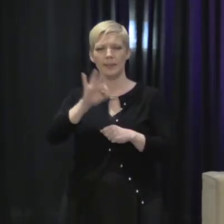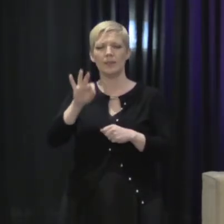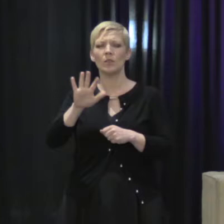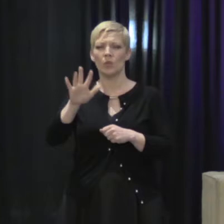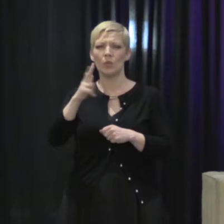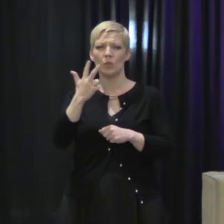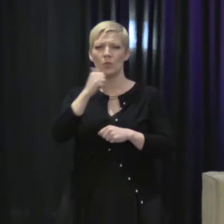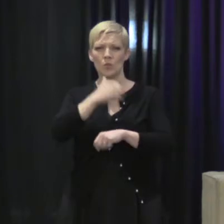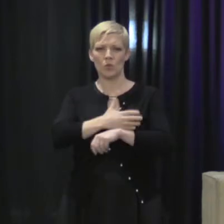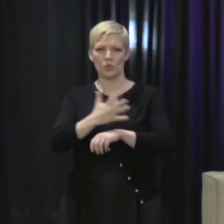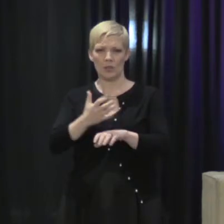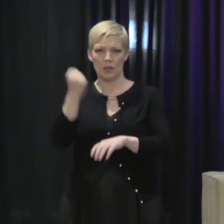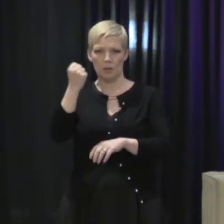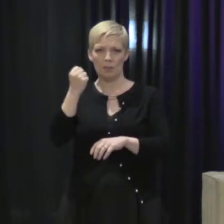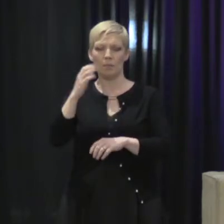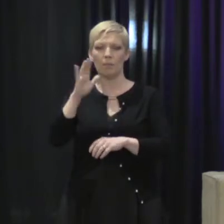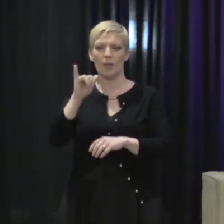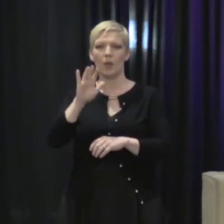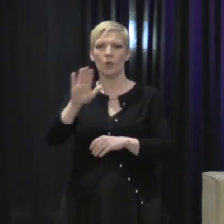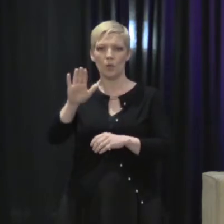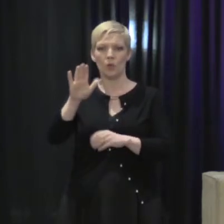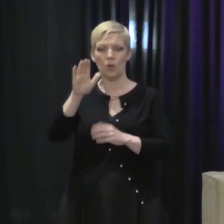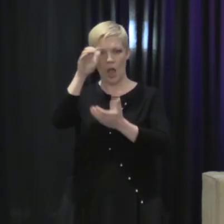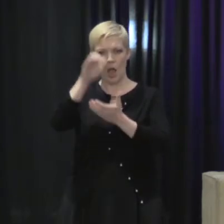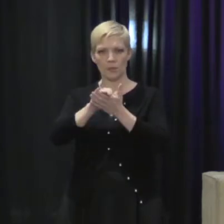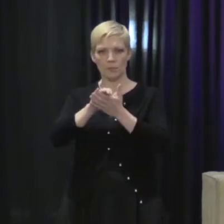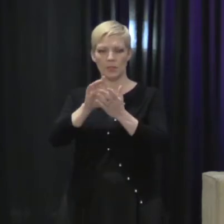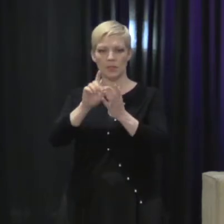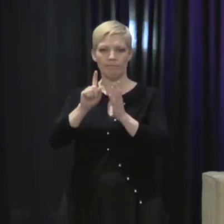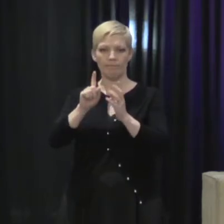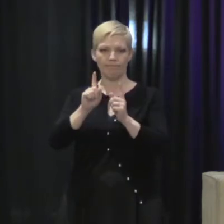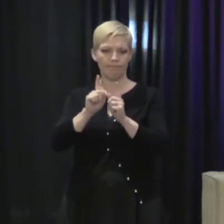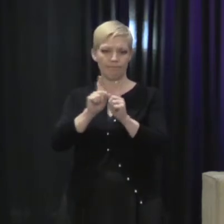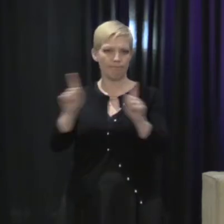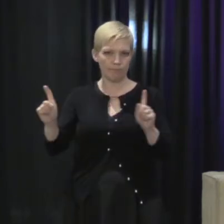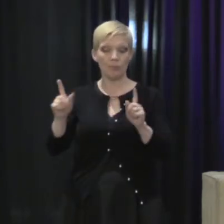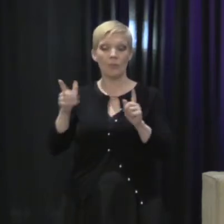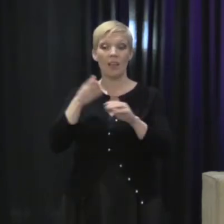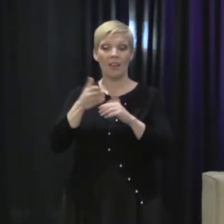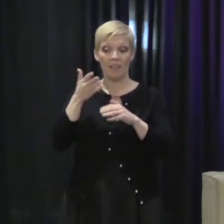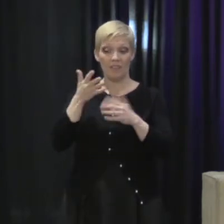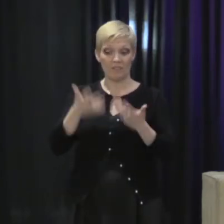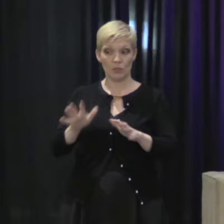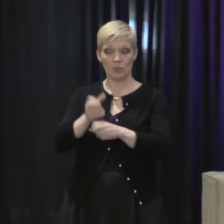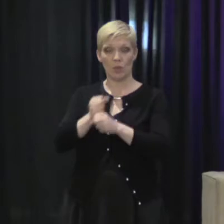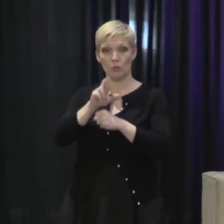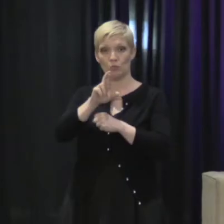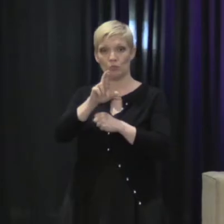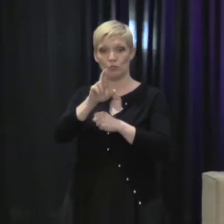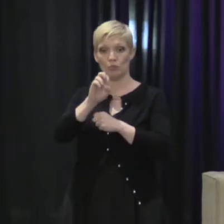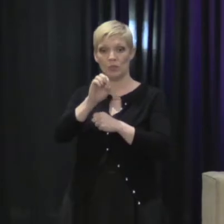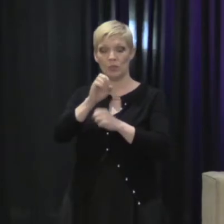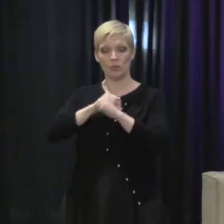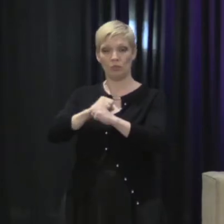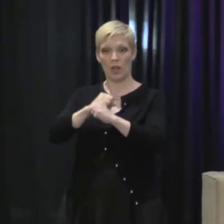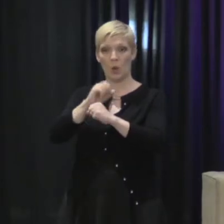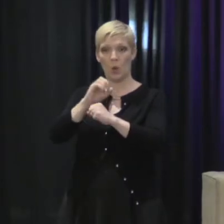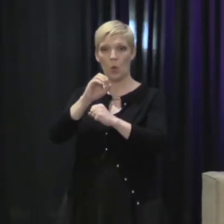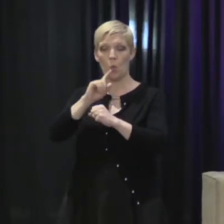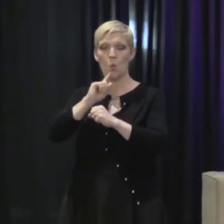were kidnapped by her estranged husband after she had obtained a restraining order against him from a Colorado court.